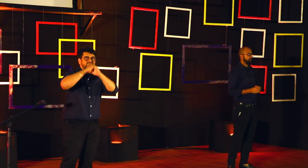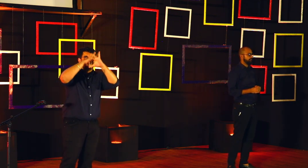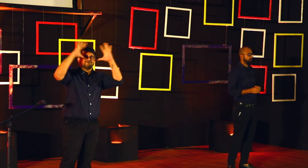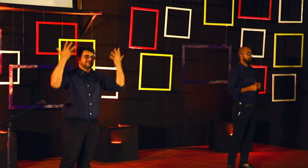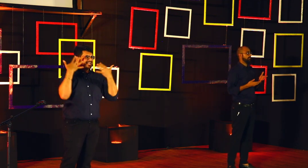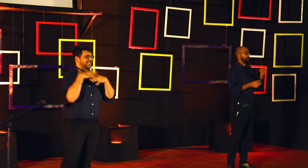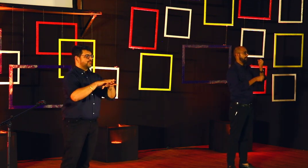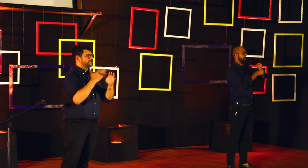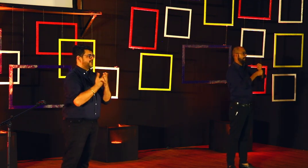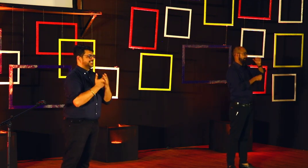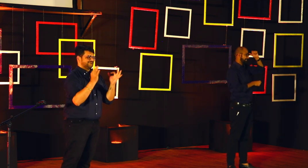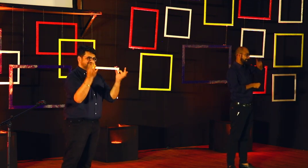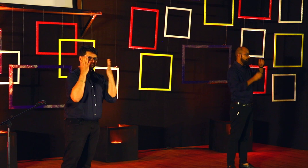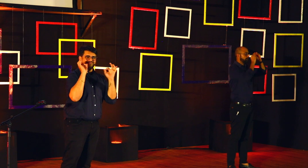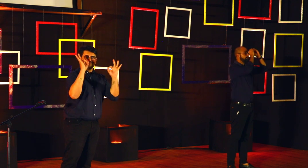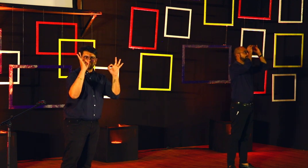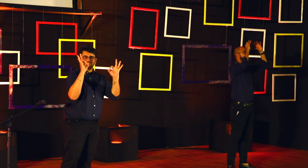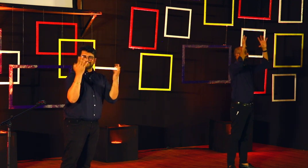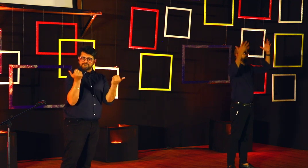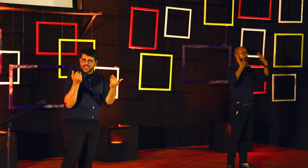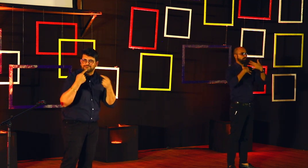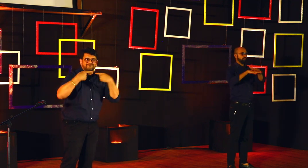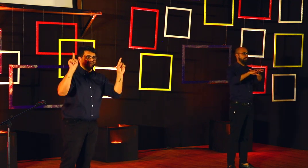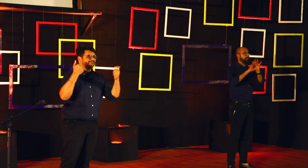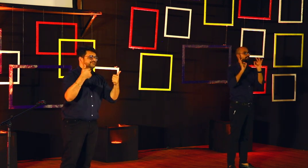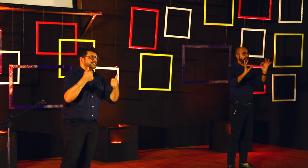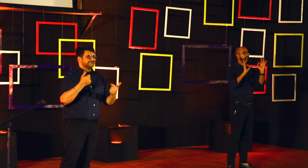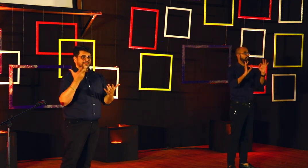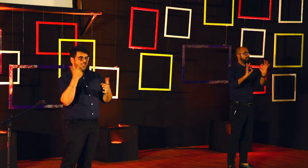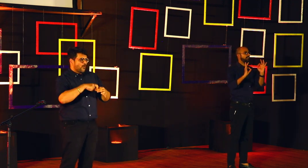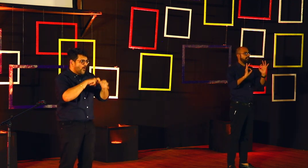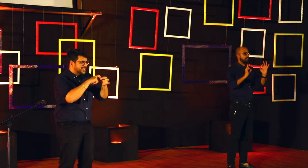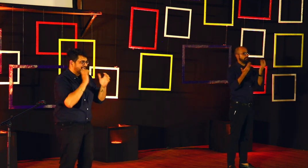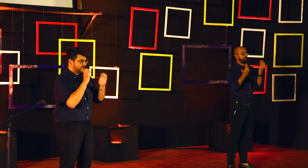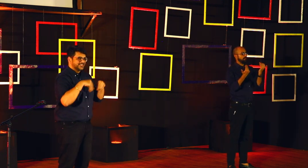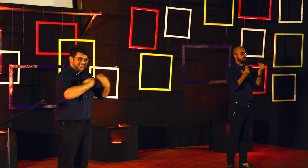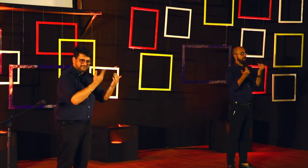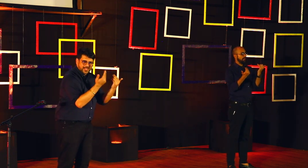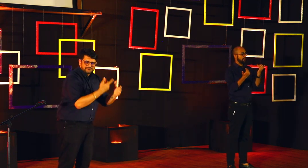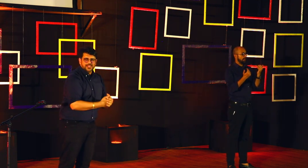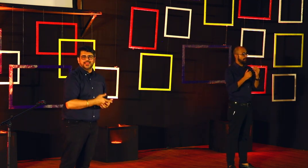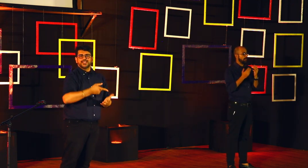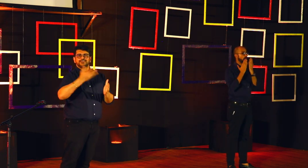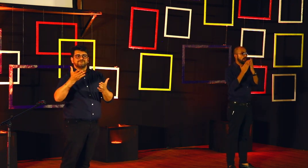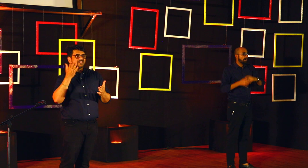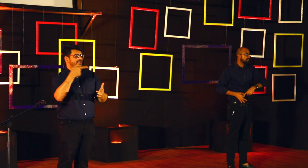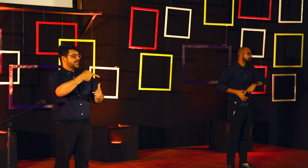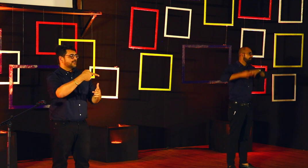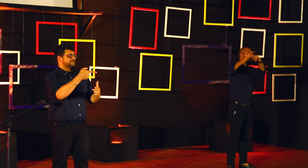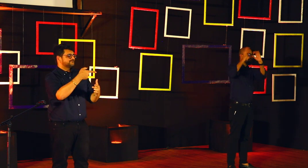The situation in India, the Indian government thinks inclusive education is magic, you know. It is going to be successful. is going to solve the situation. Quality education can be